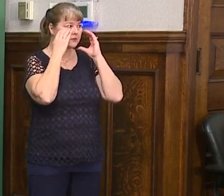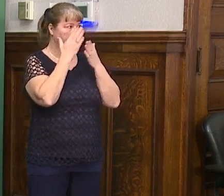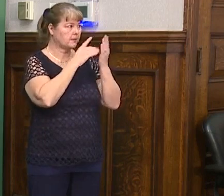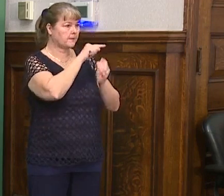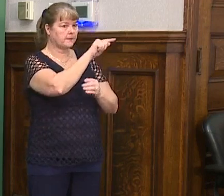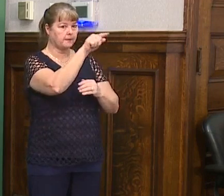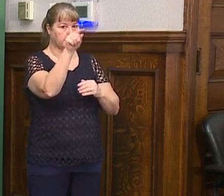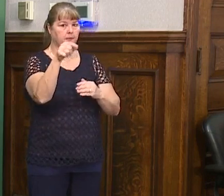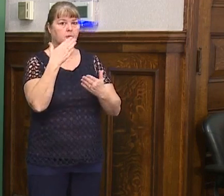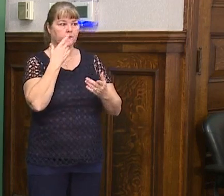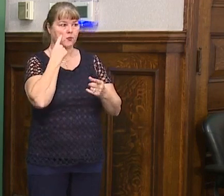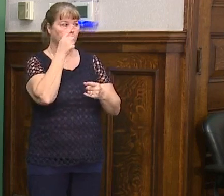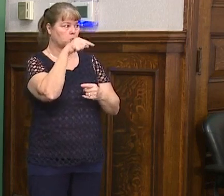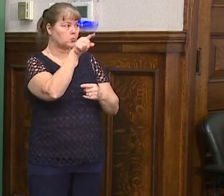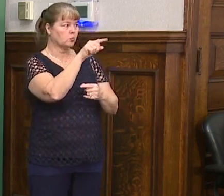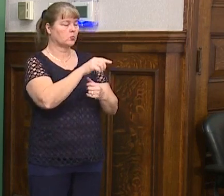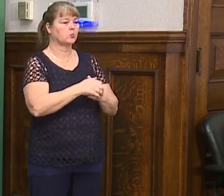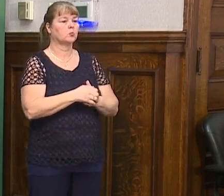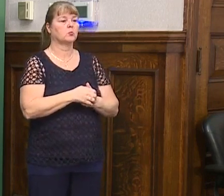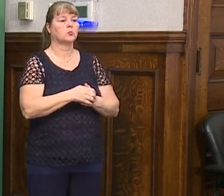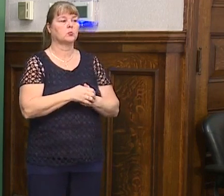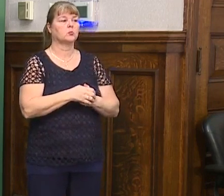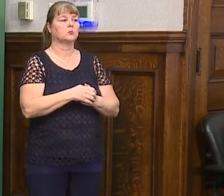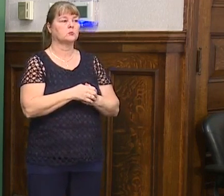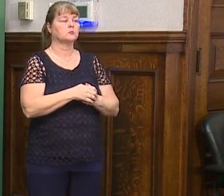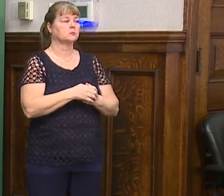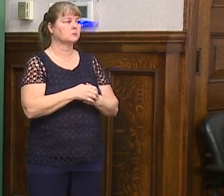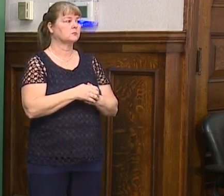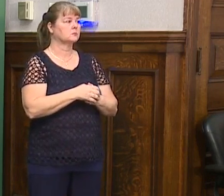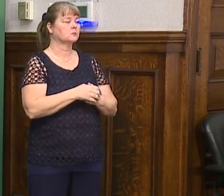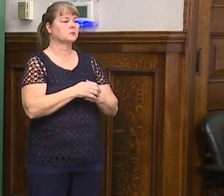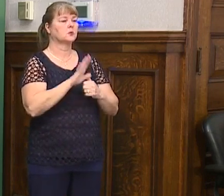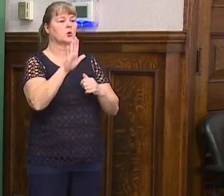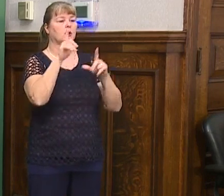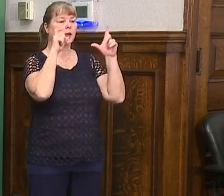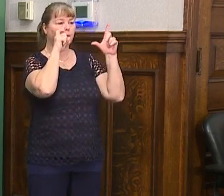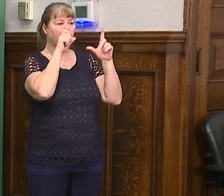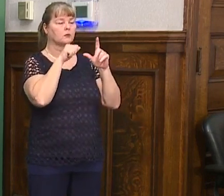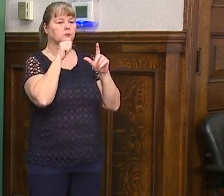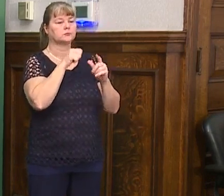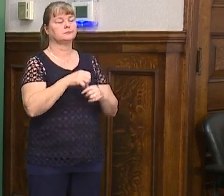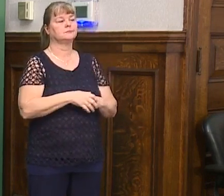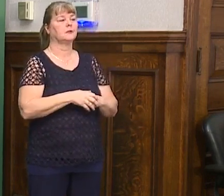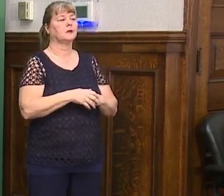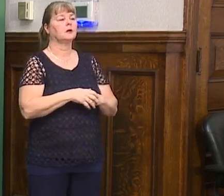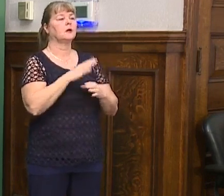the good for you. Um, what? Yeah. Wipe those cameras off. God bless. Thank you so much.